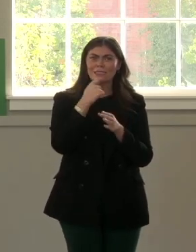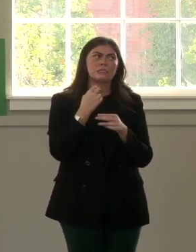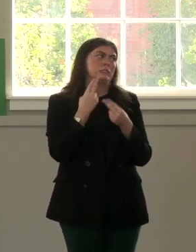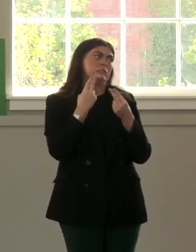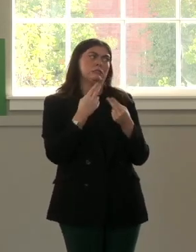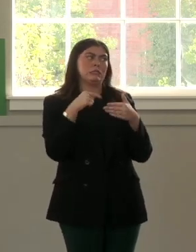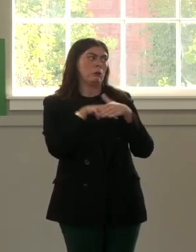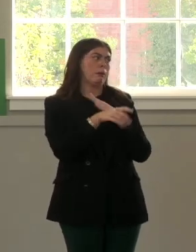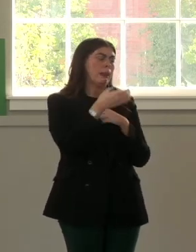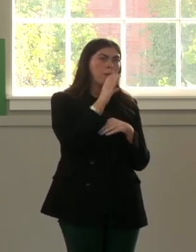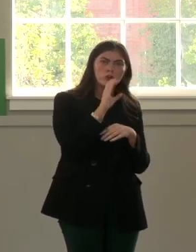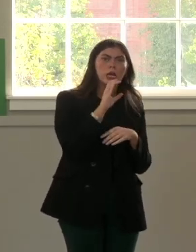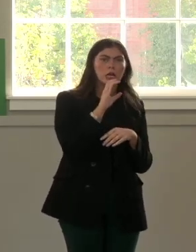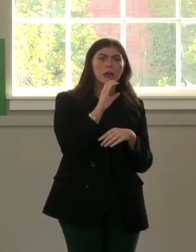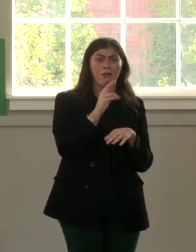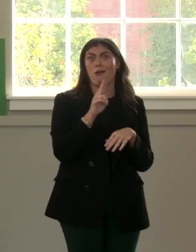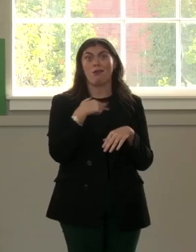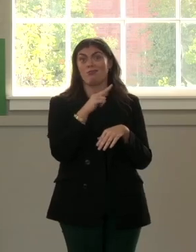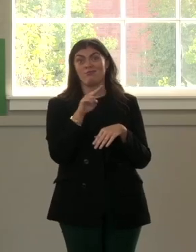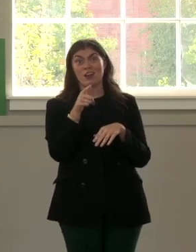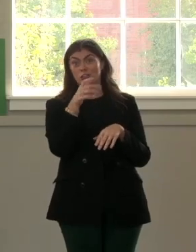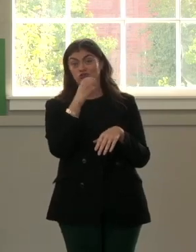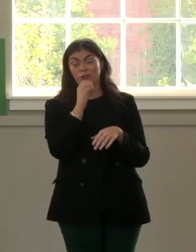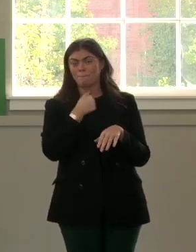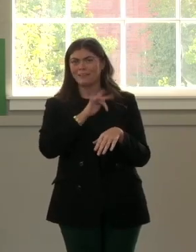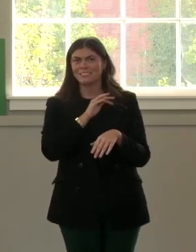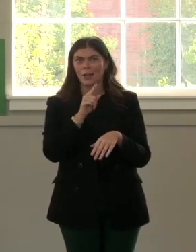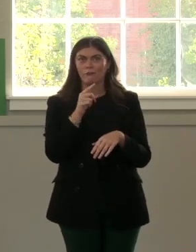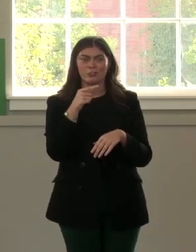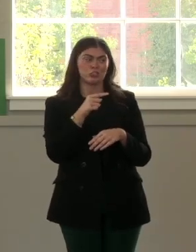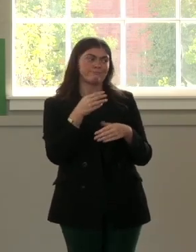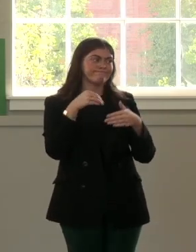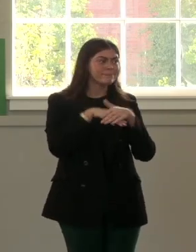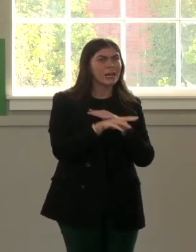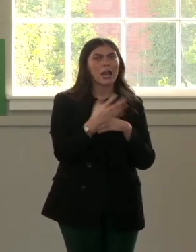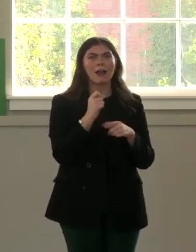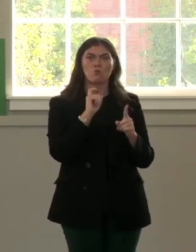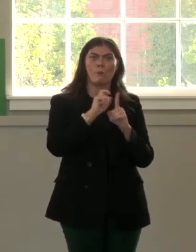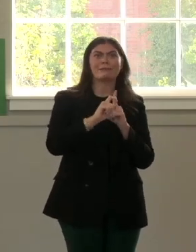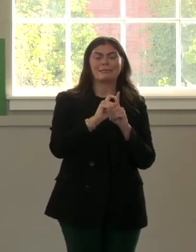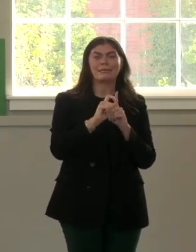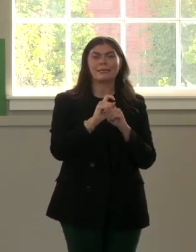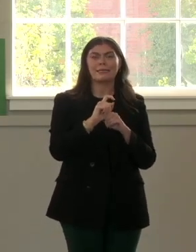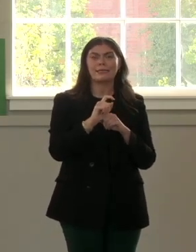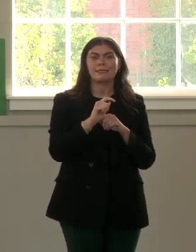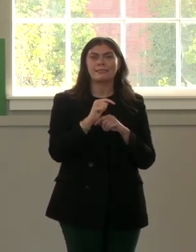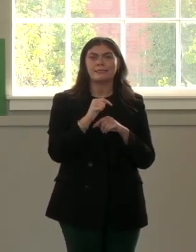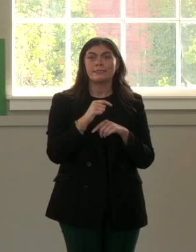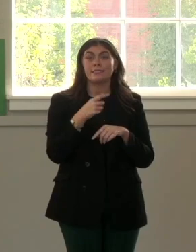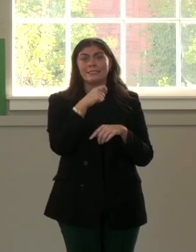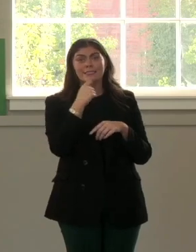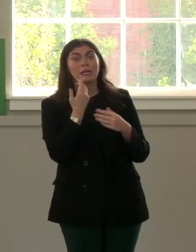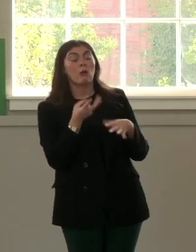drink. I wasn't even drinking at the time. She did a few whiskeys. We went up, came out. She said, well, she's going to be well lost.